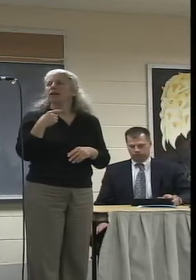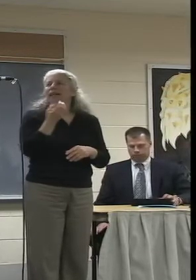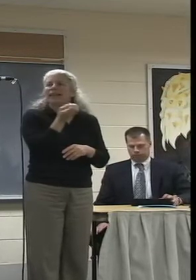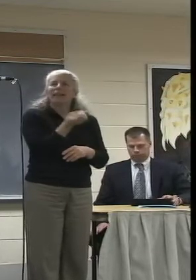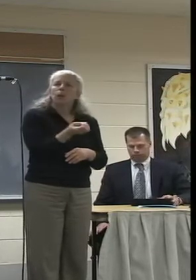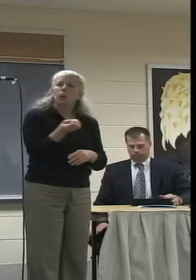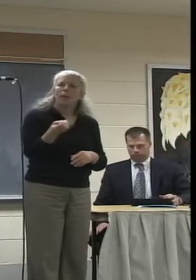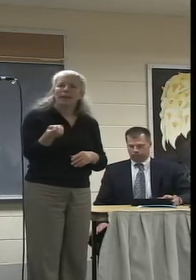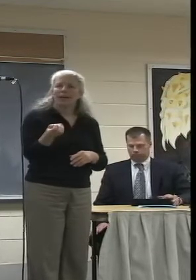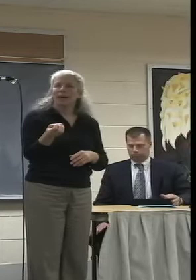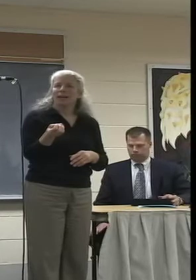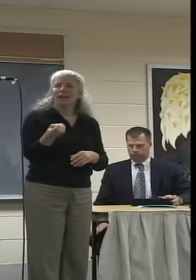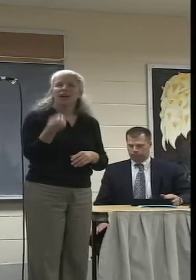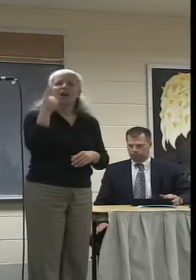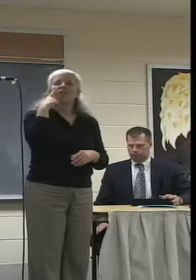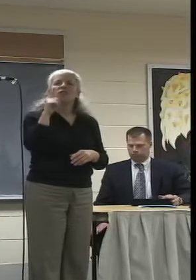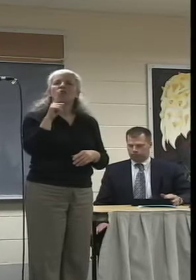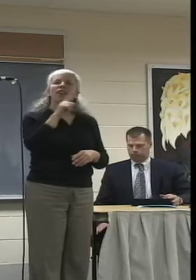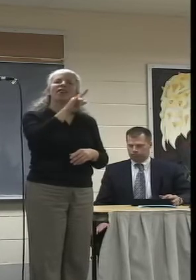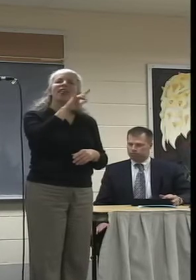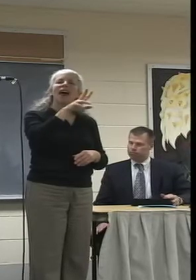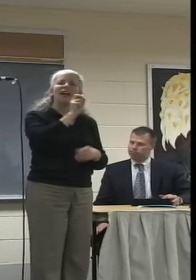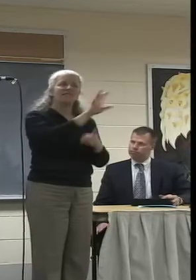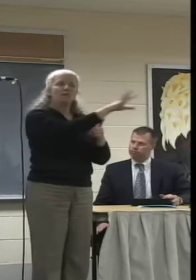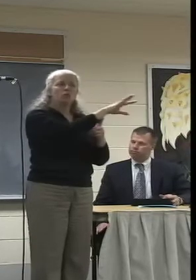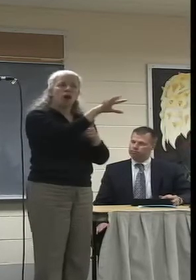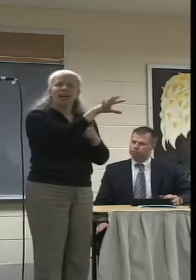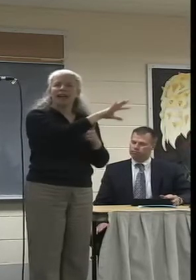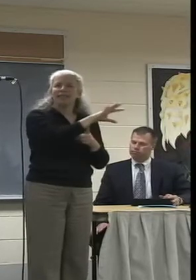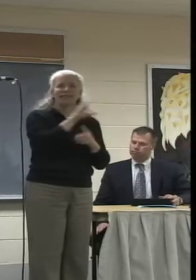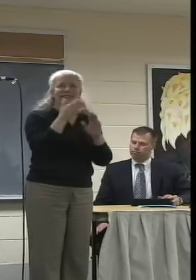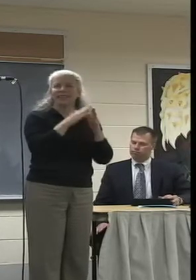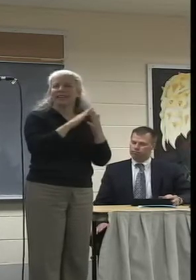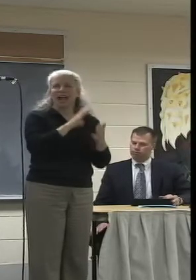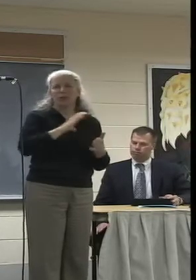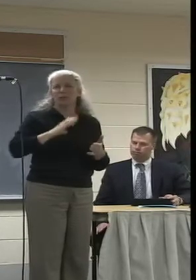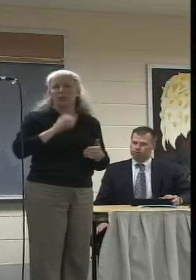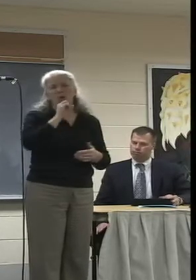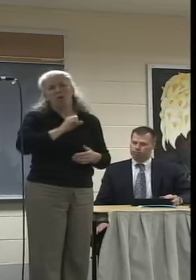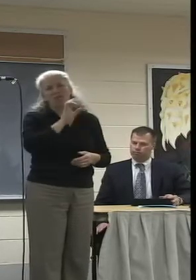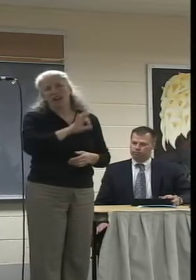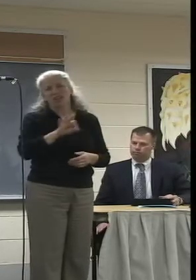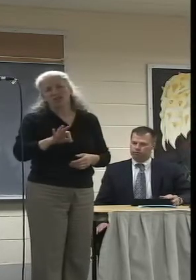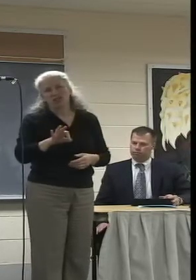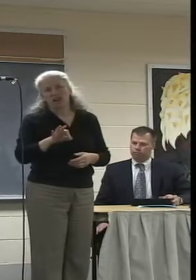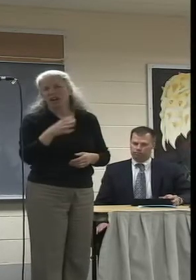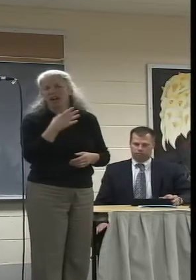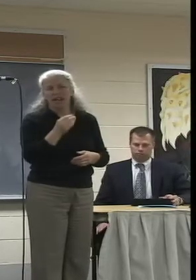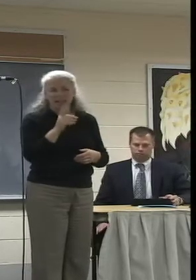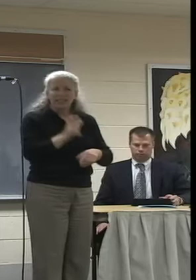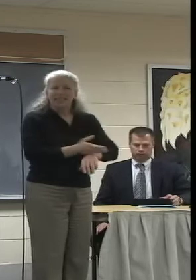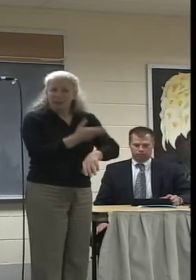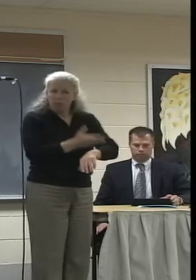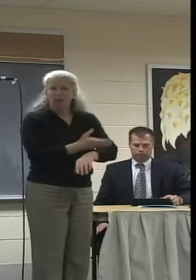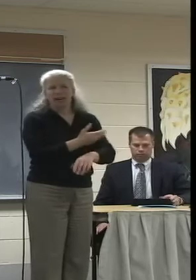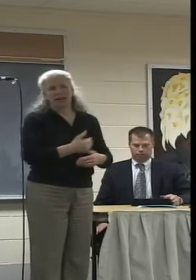for live broadcast and for City Council is somewhat outdated. And it could definitely use some upgrading. And